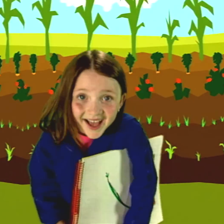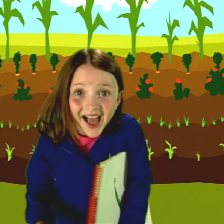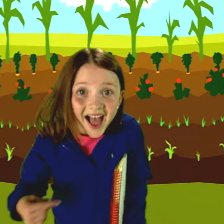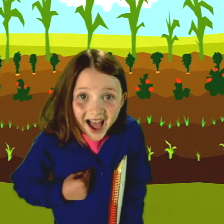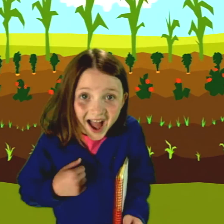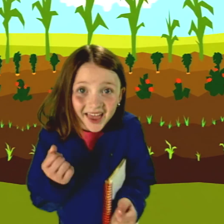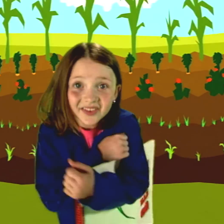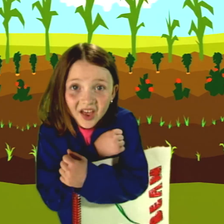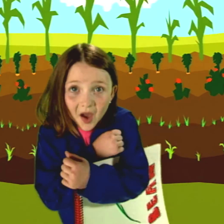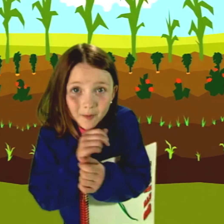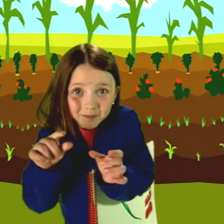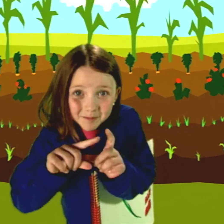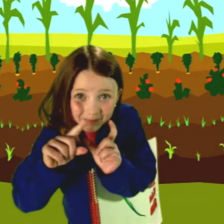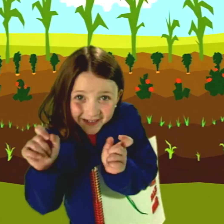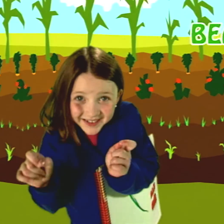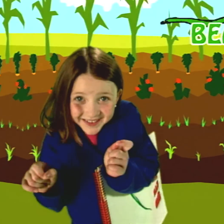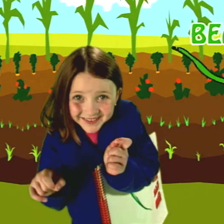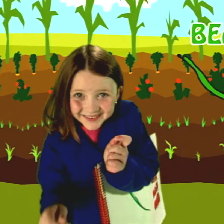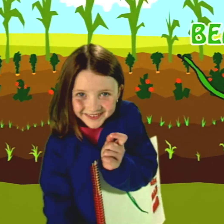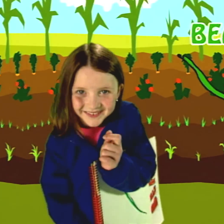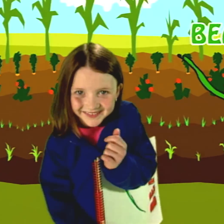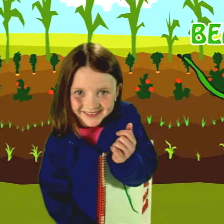And then bean. Bean.